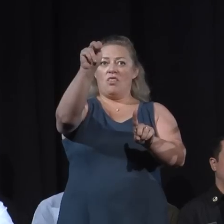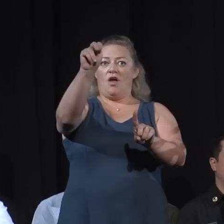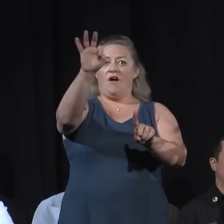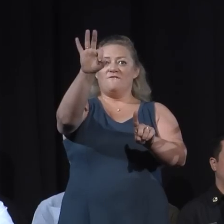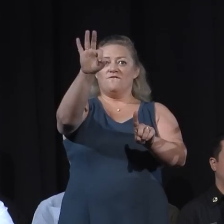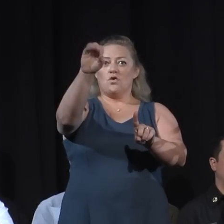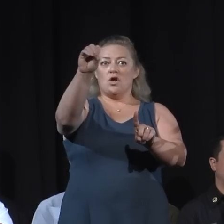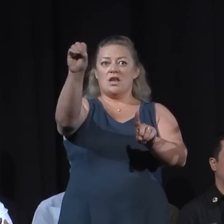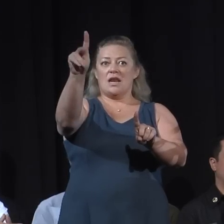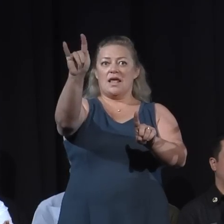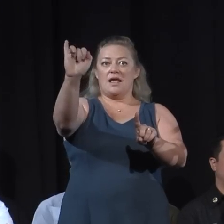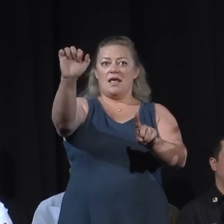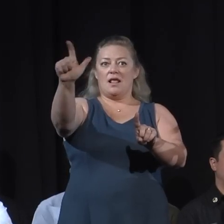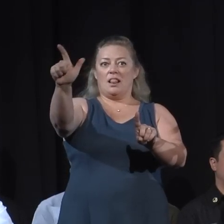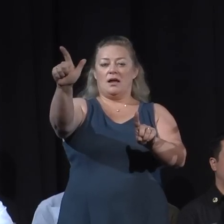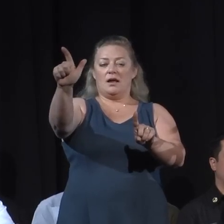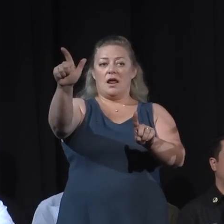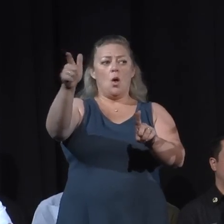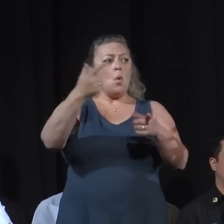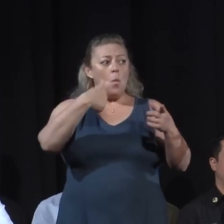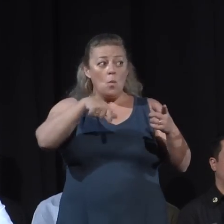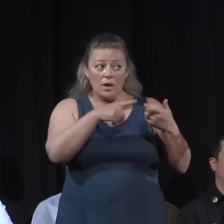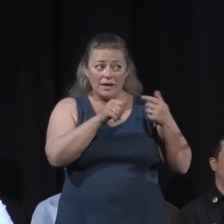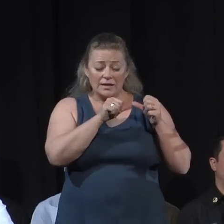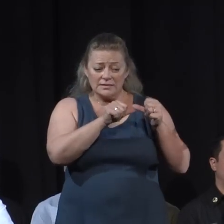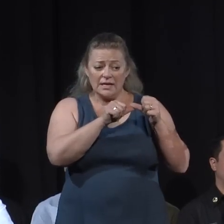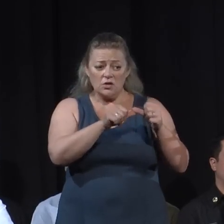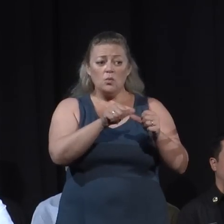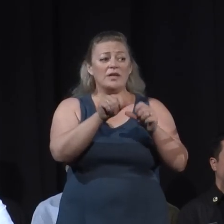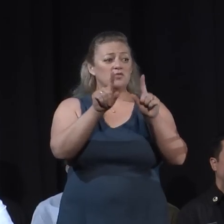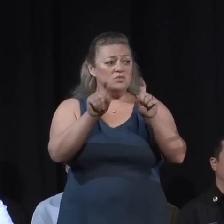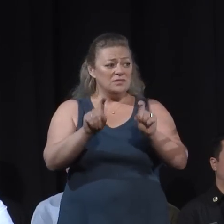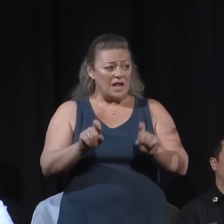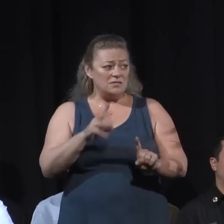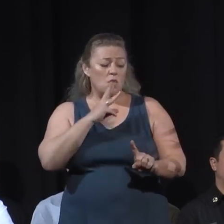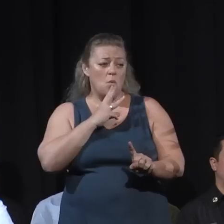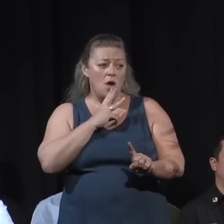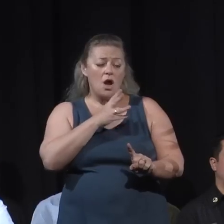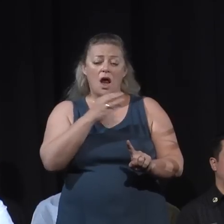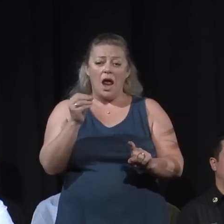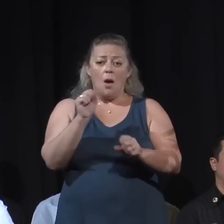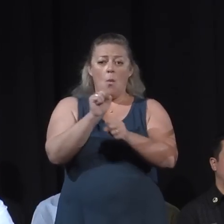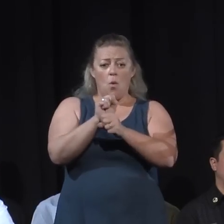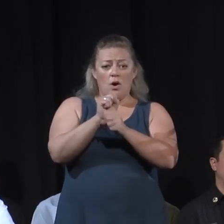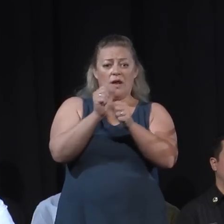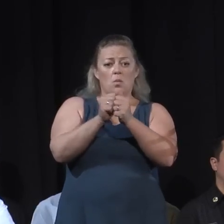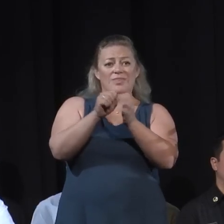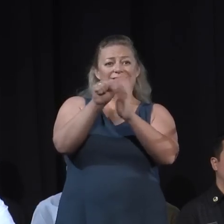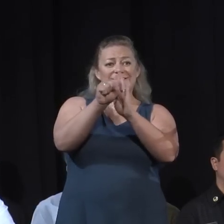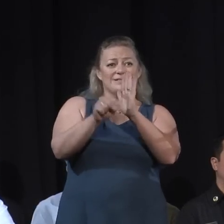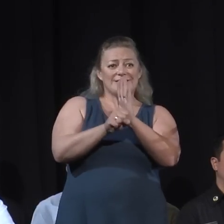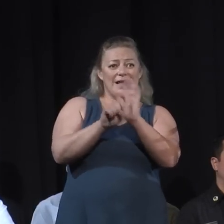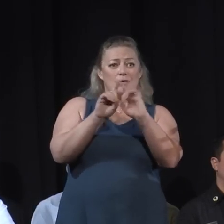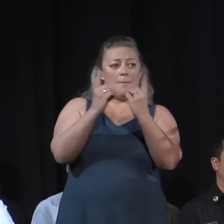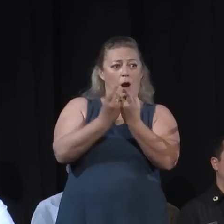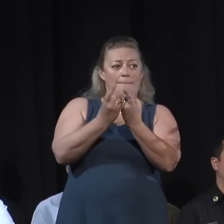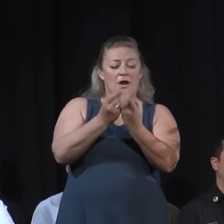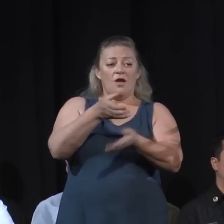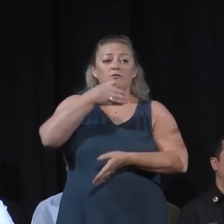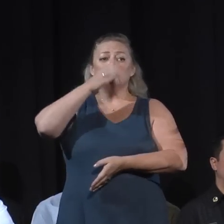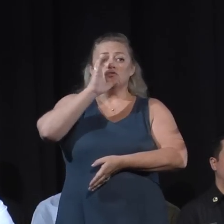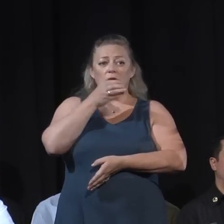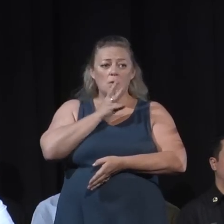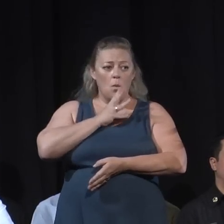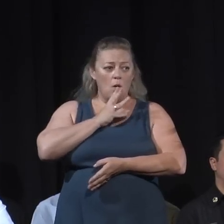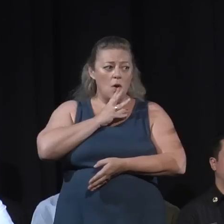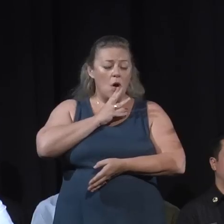We continue to test the water in those regions and working with State Department of Drinking Water to eventually release those